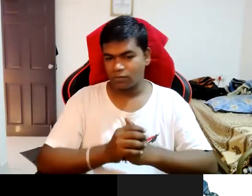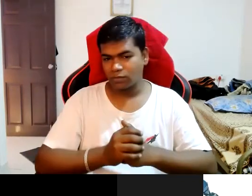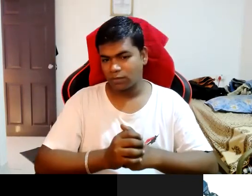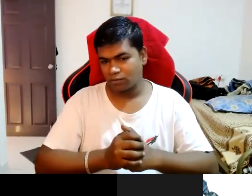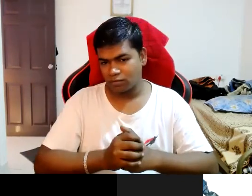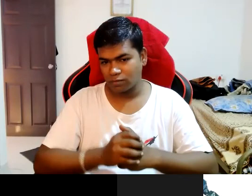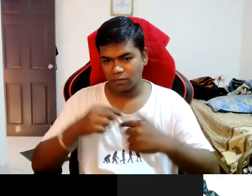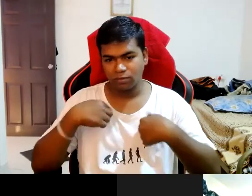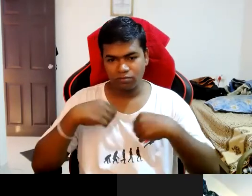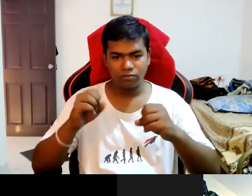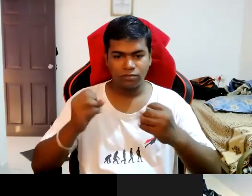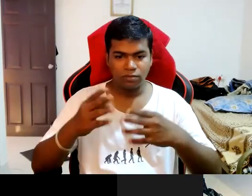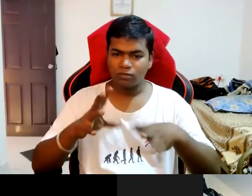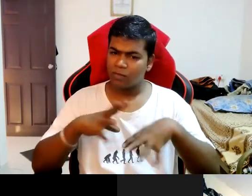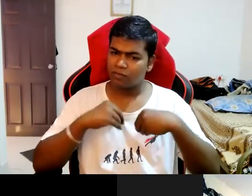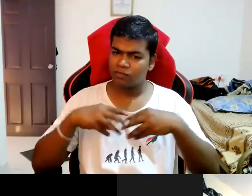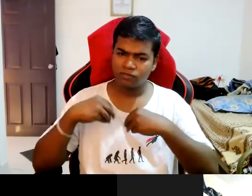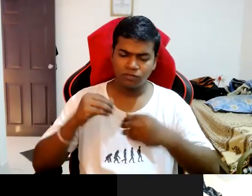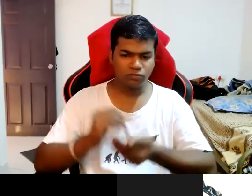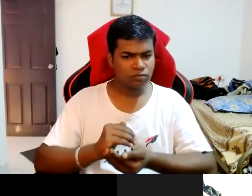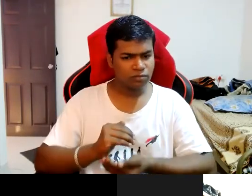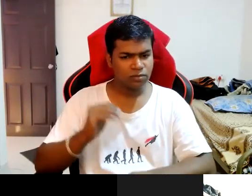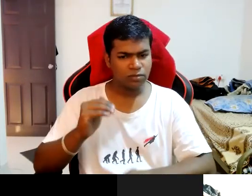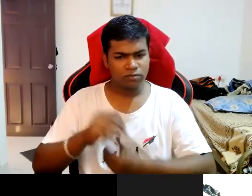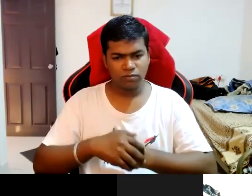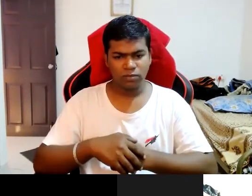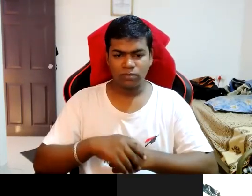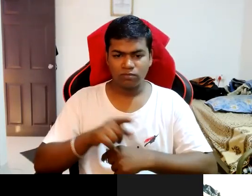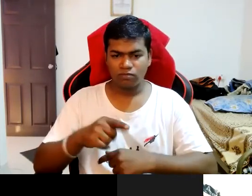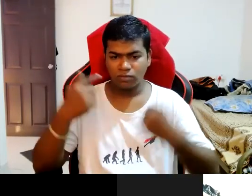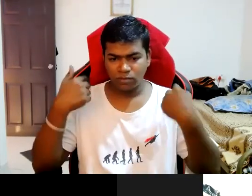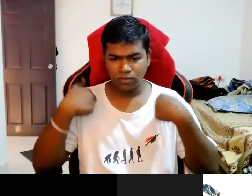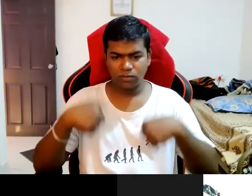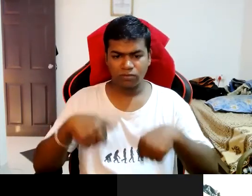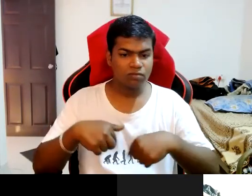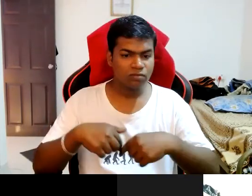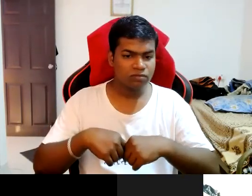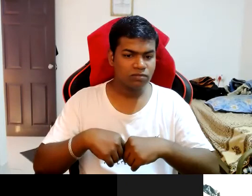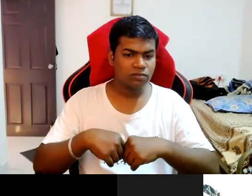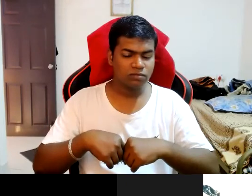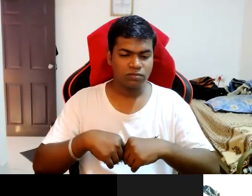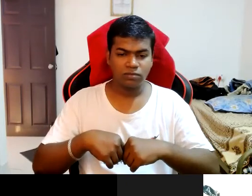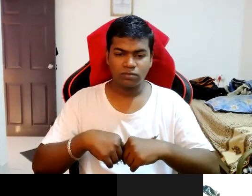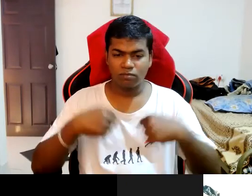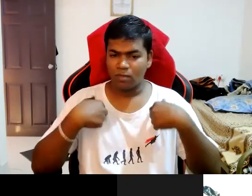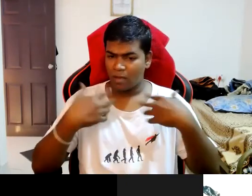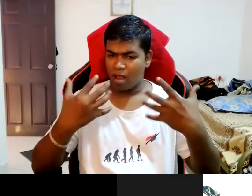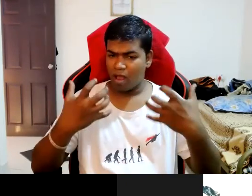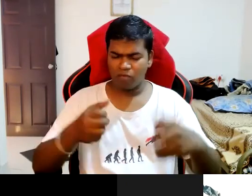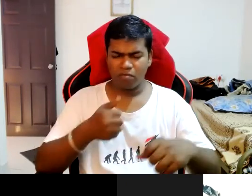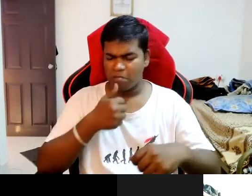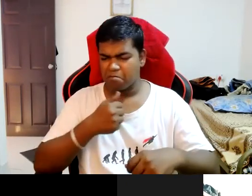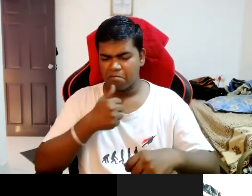i started accepting from the childhood because the fracture gives me a lot of pain which i can't bear